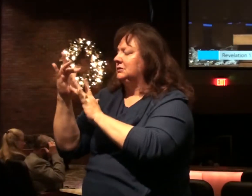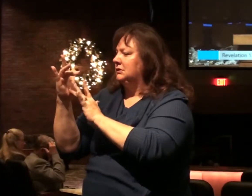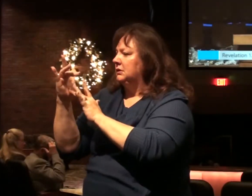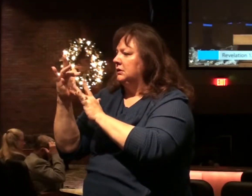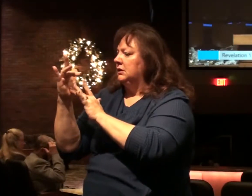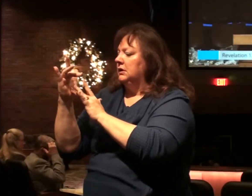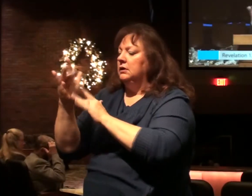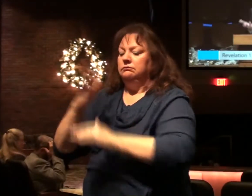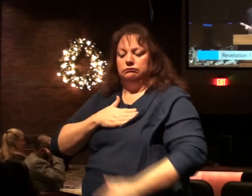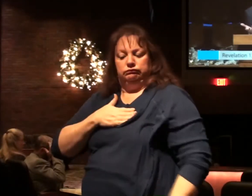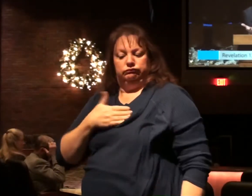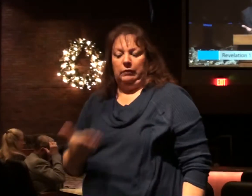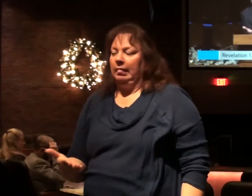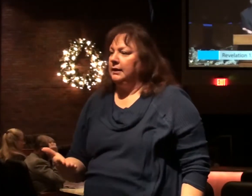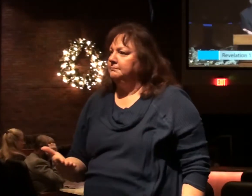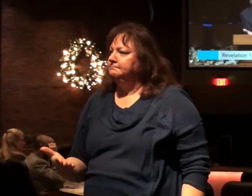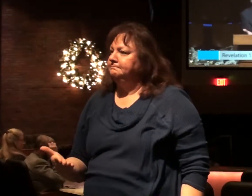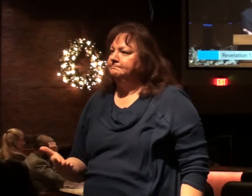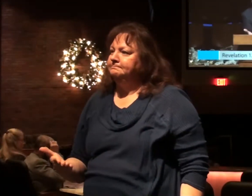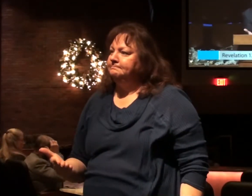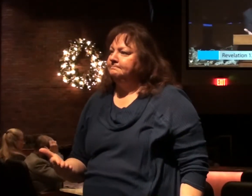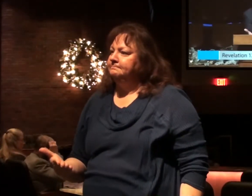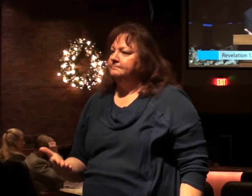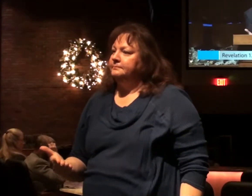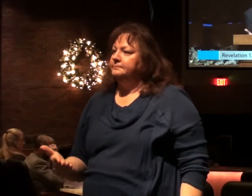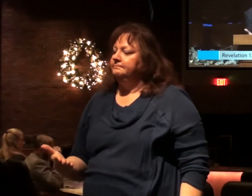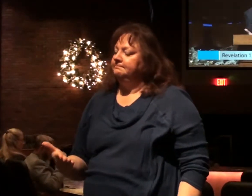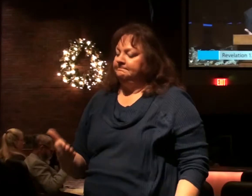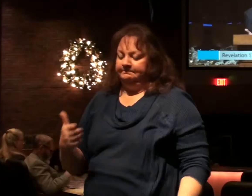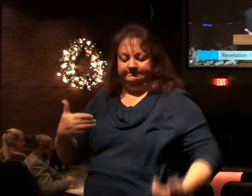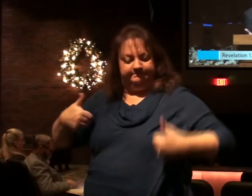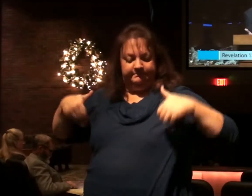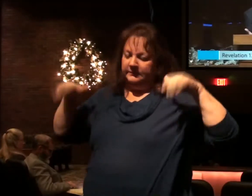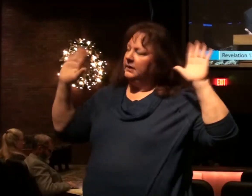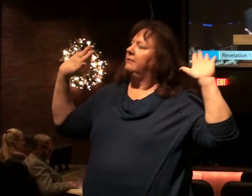They were willing to go to the ultimate end.